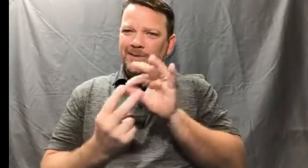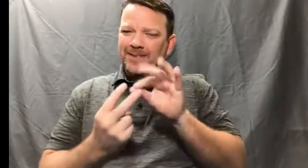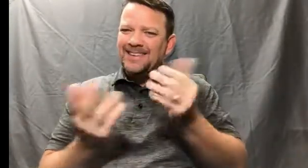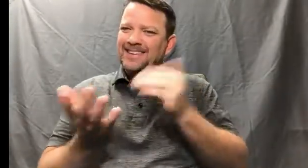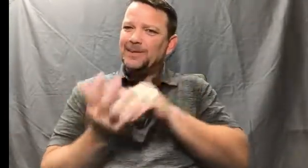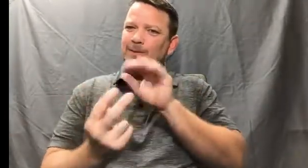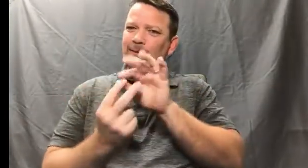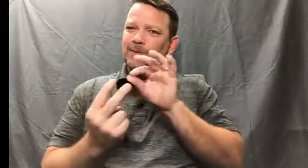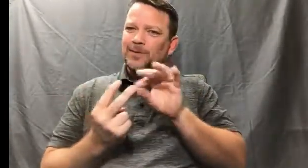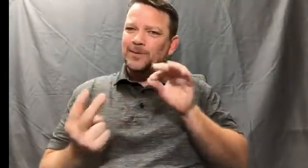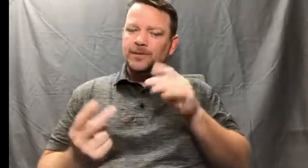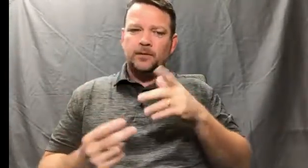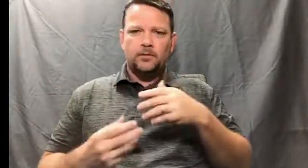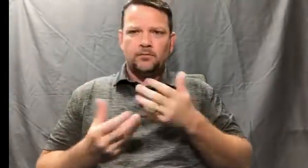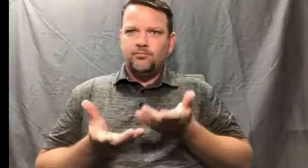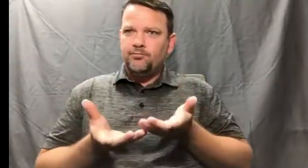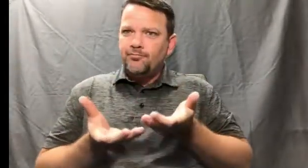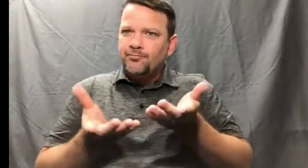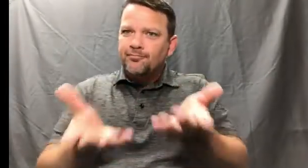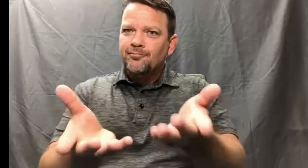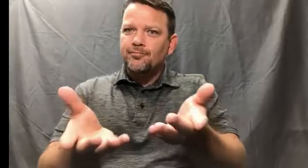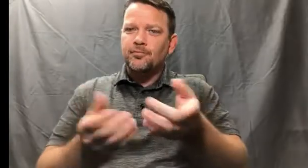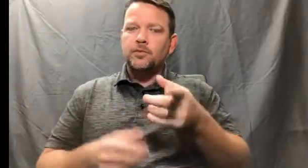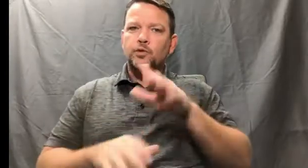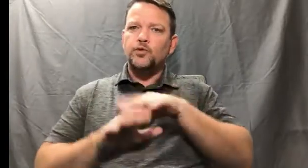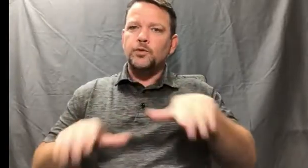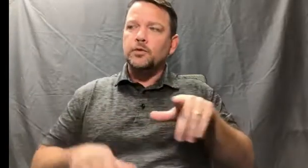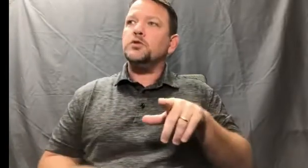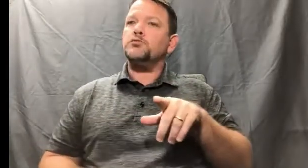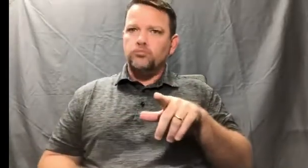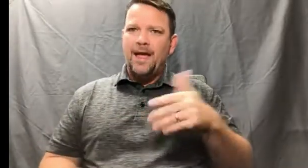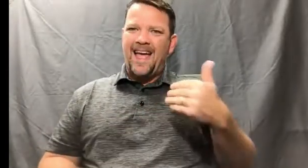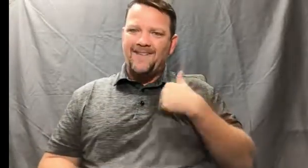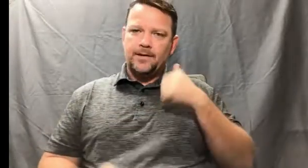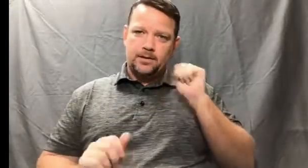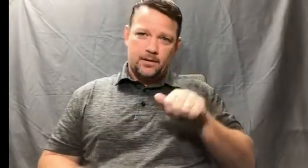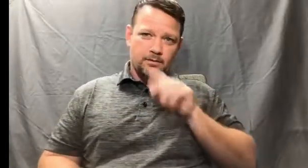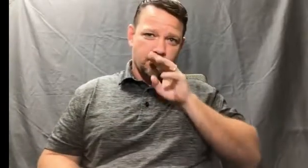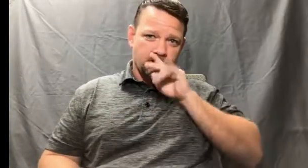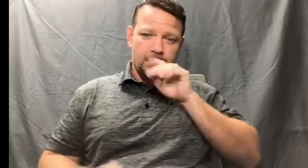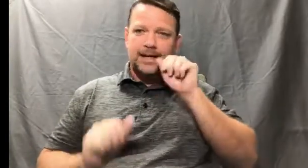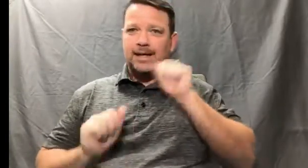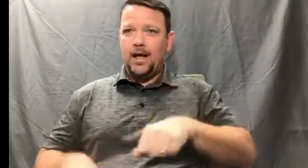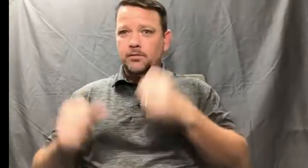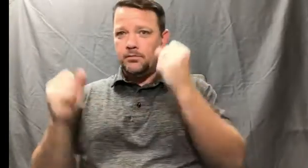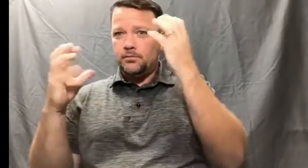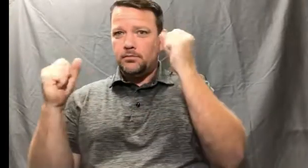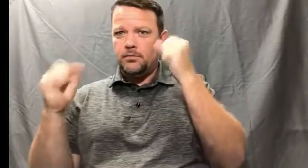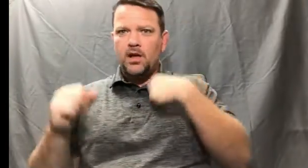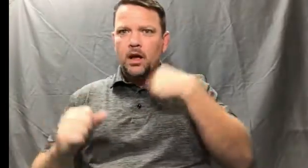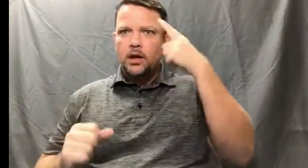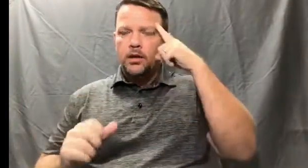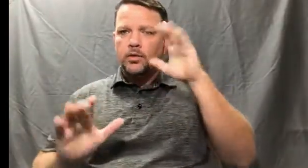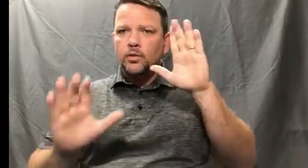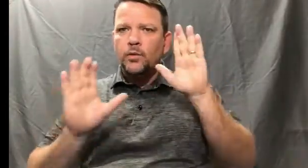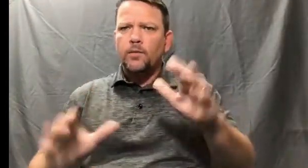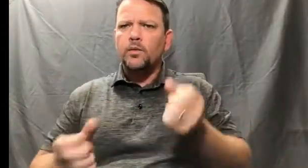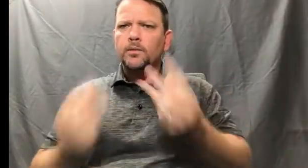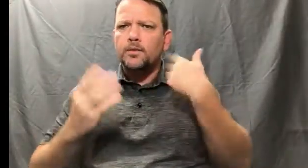because they only have access to one language. So I try to give it to them. And I have speaking